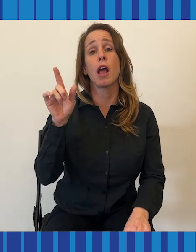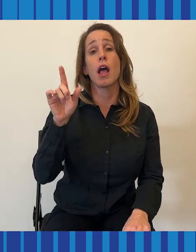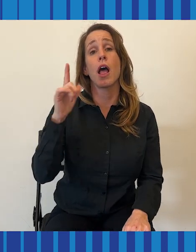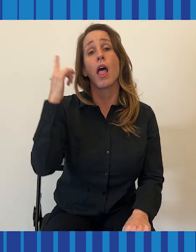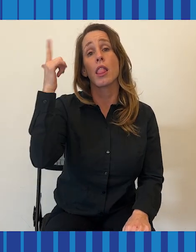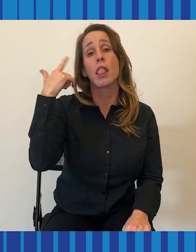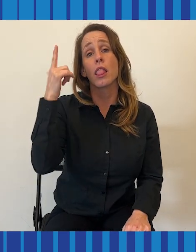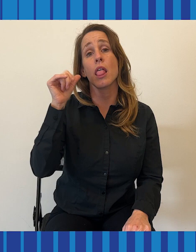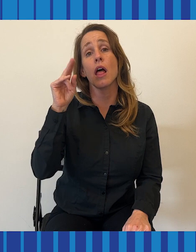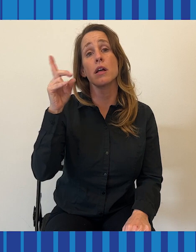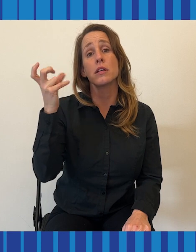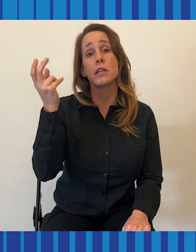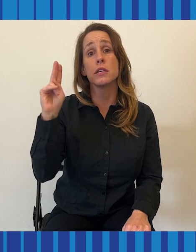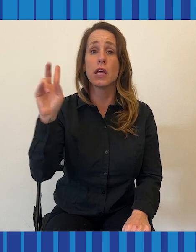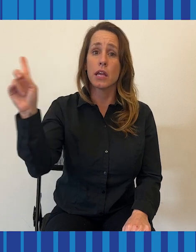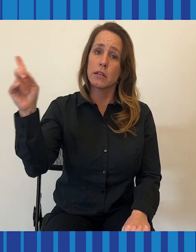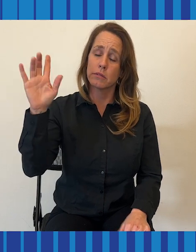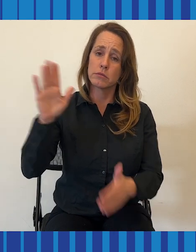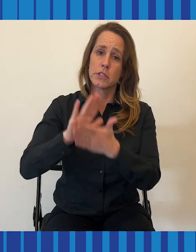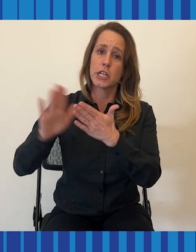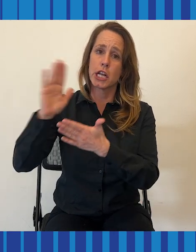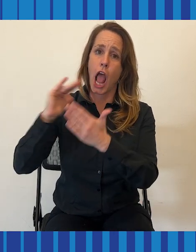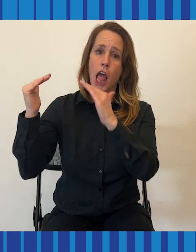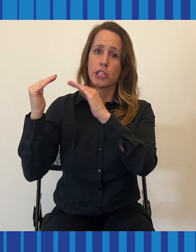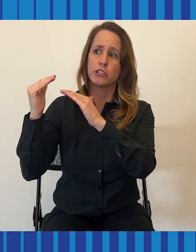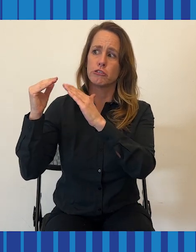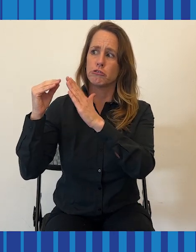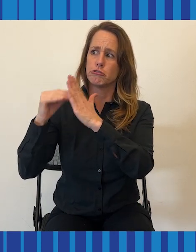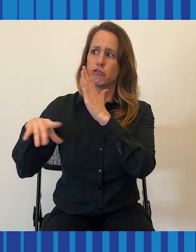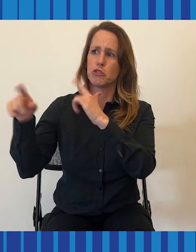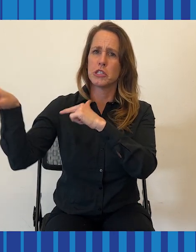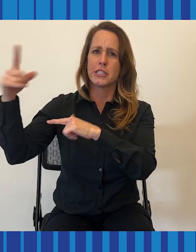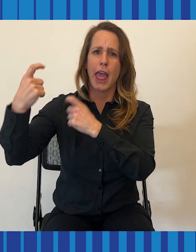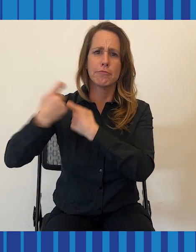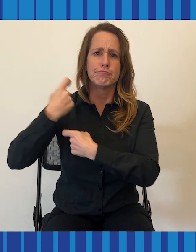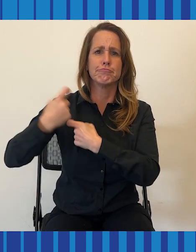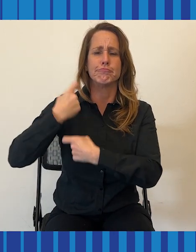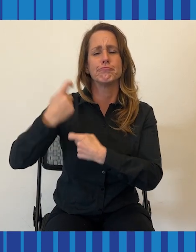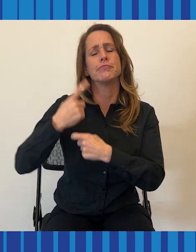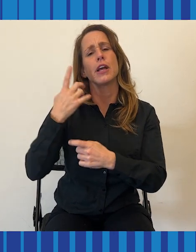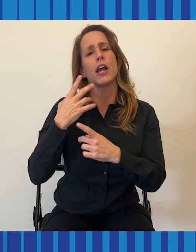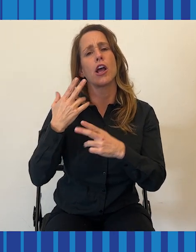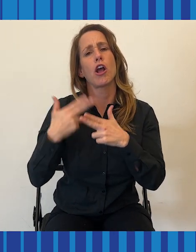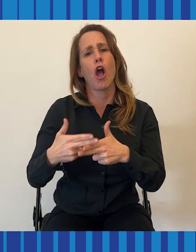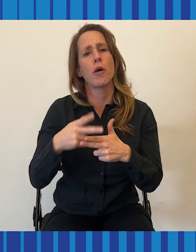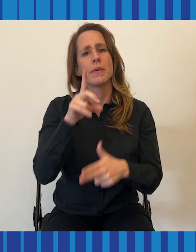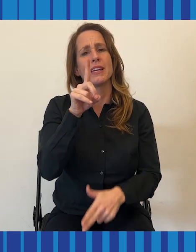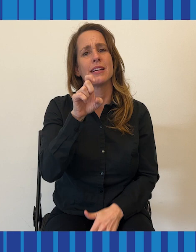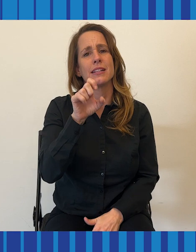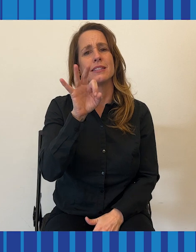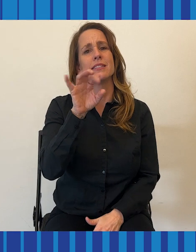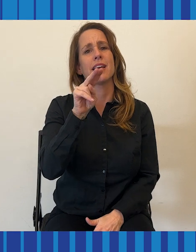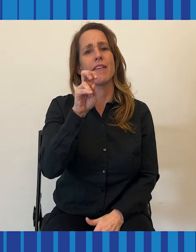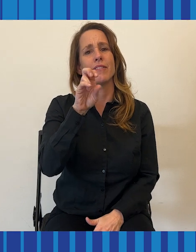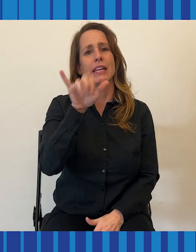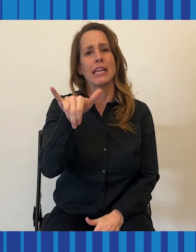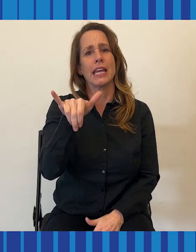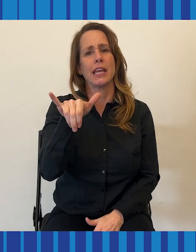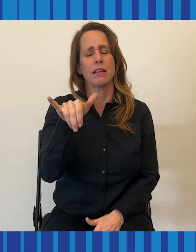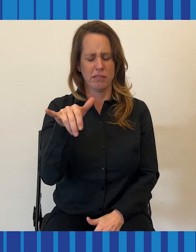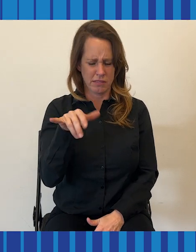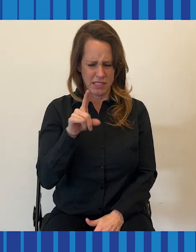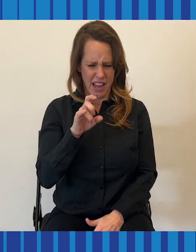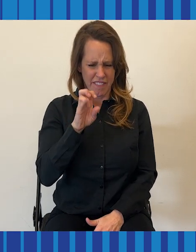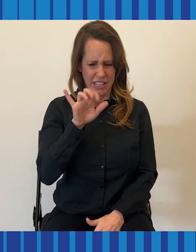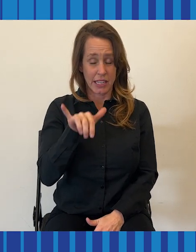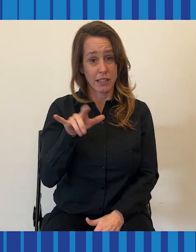college and my friends jokingly called me deafening. Stephanie I definitely know there was something going on at that point. And